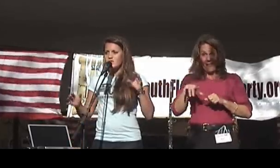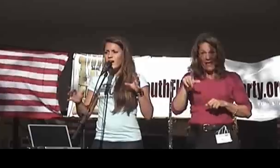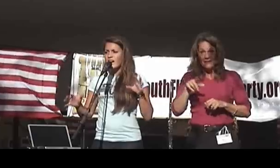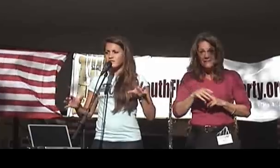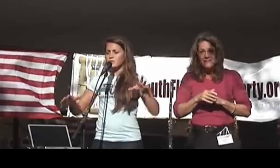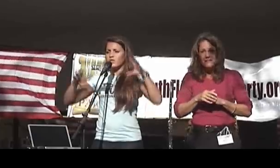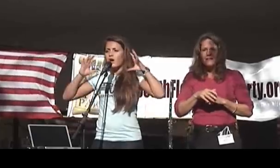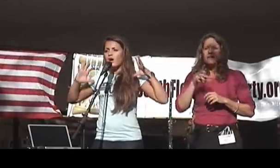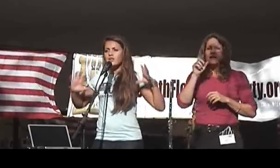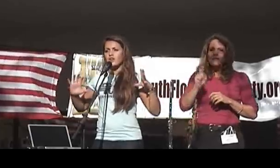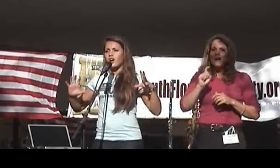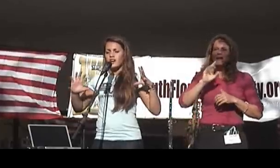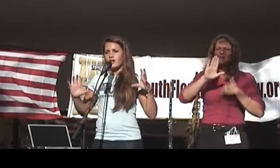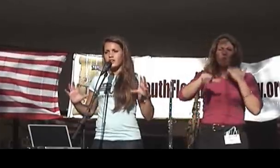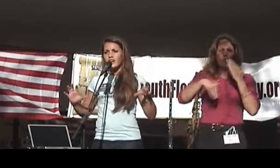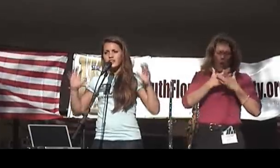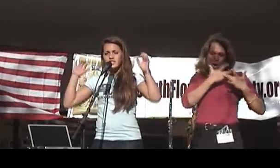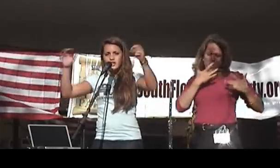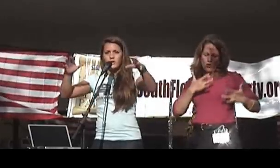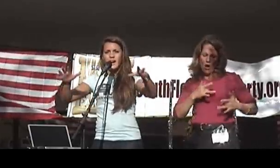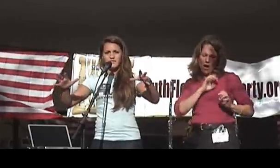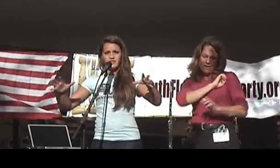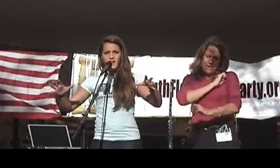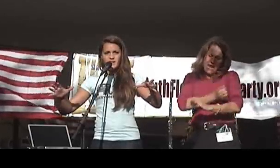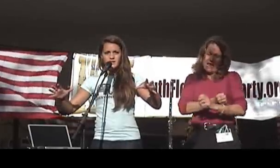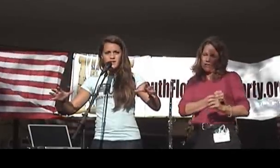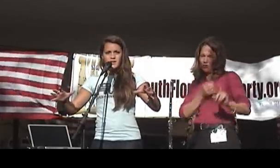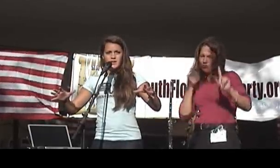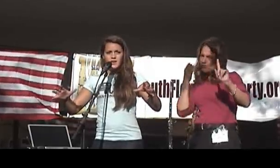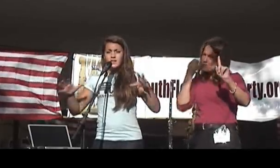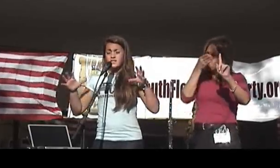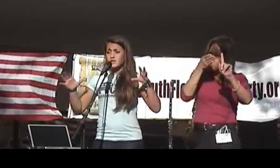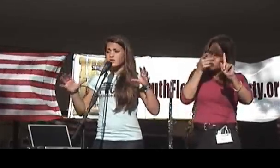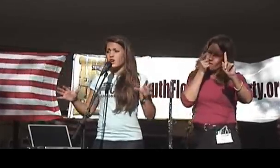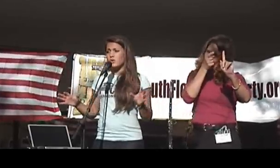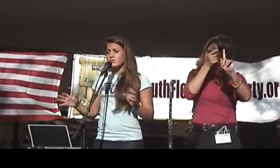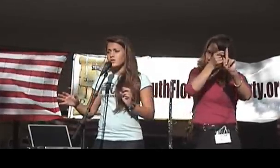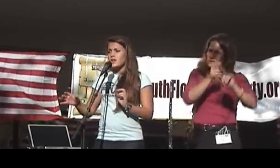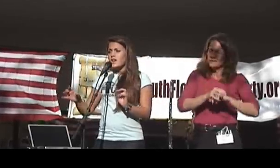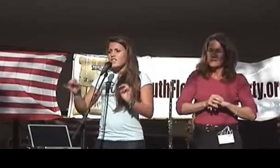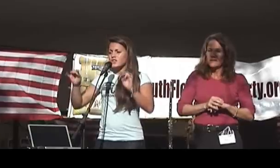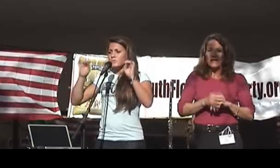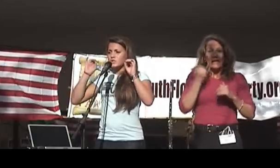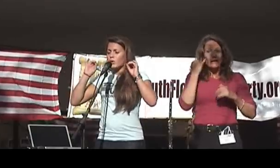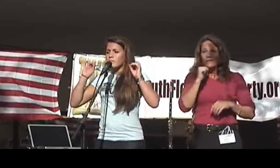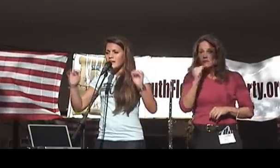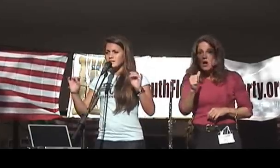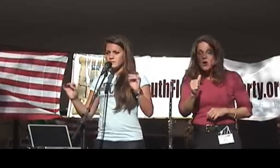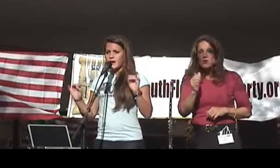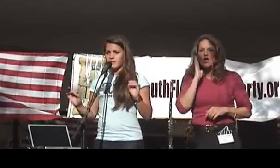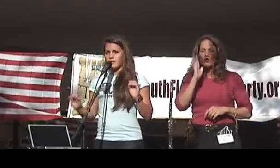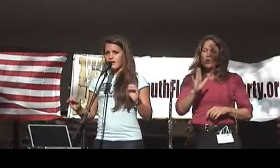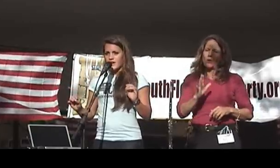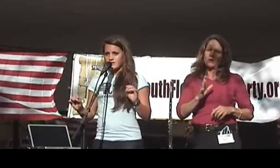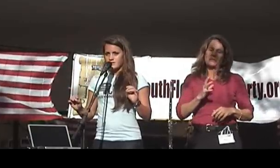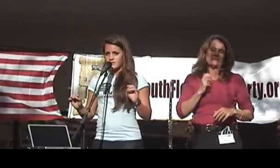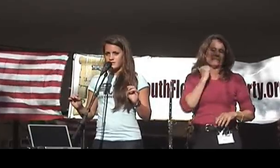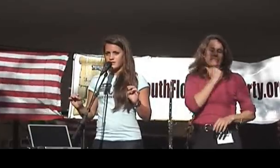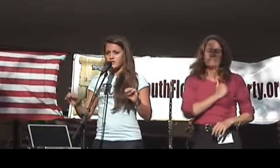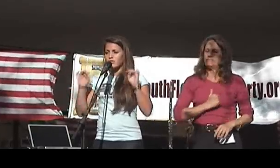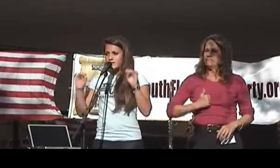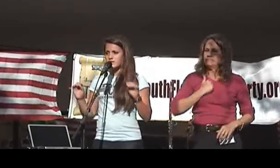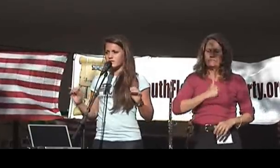then you have to, with all your heart and all your energy, go after that. Because if you don't, then you'll be tormented by regret